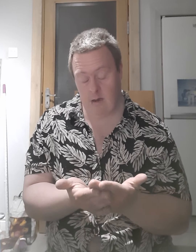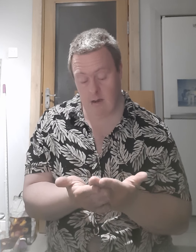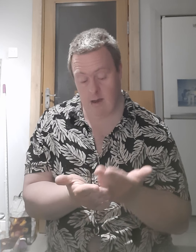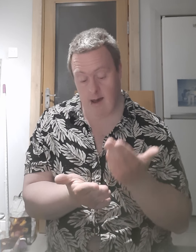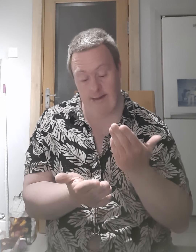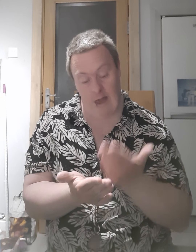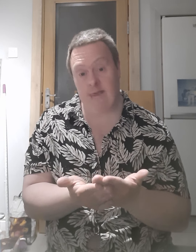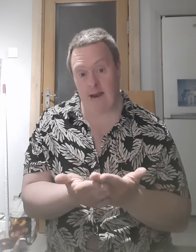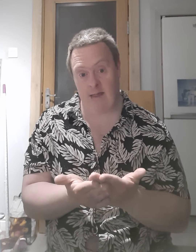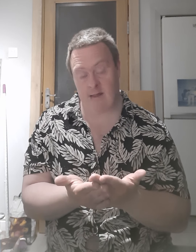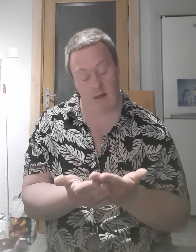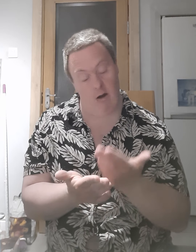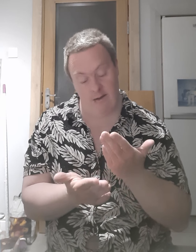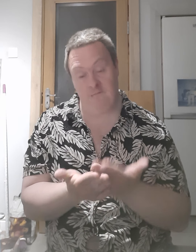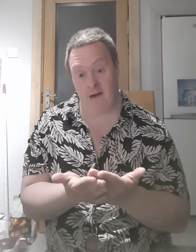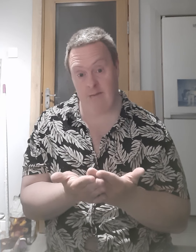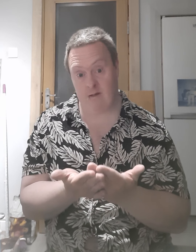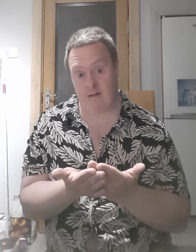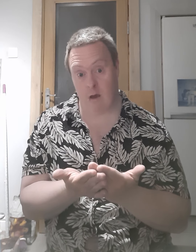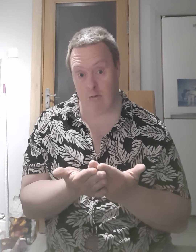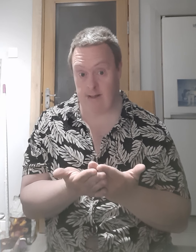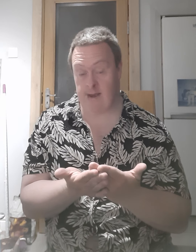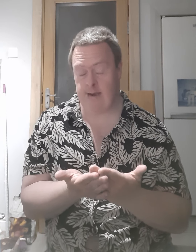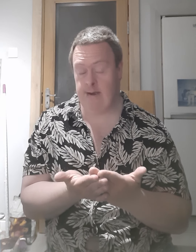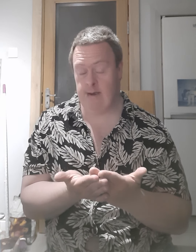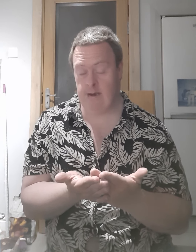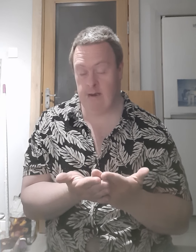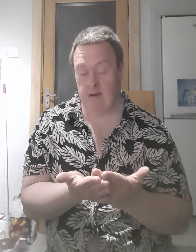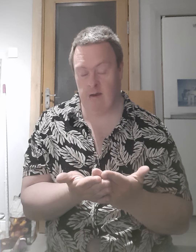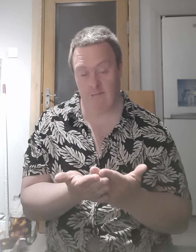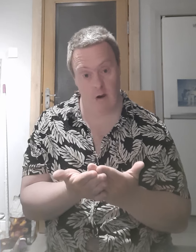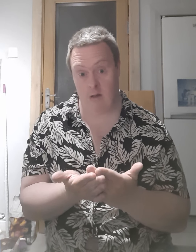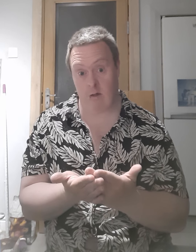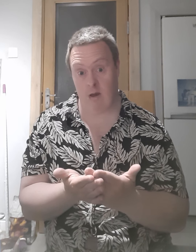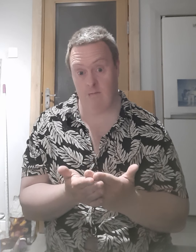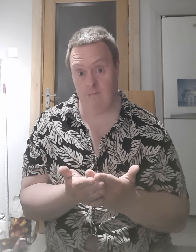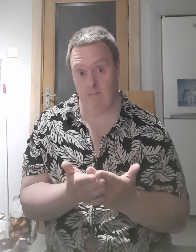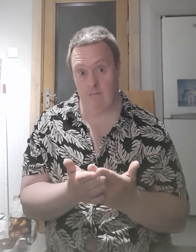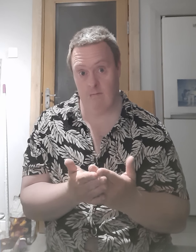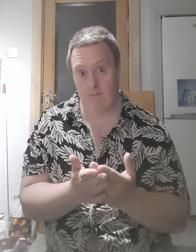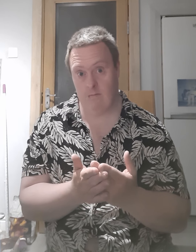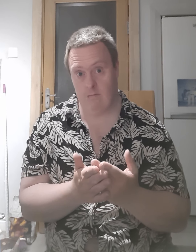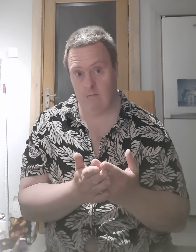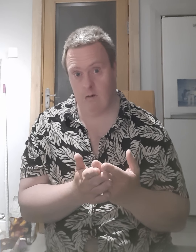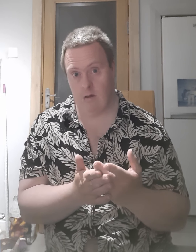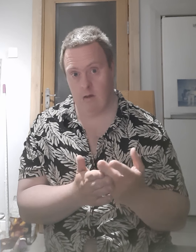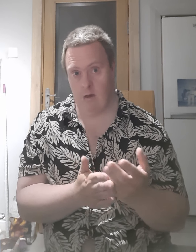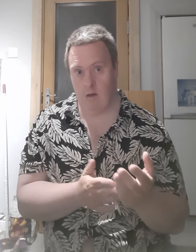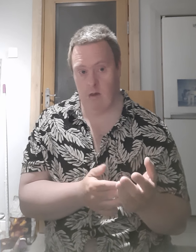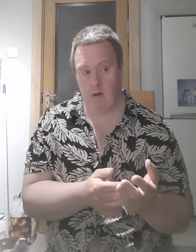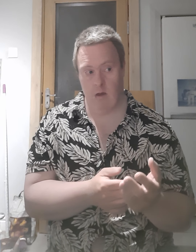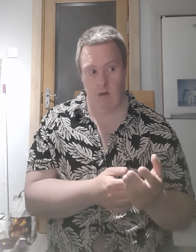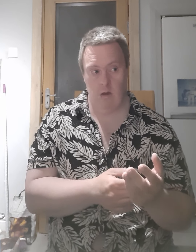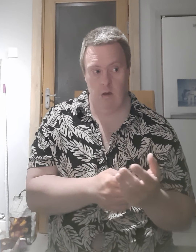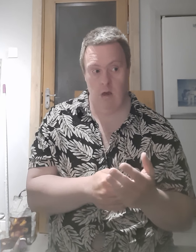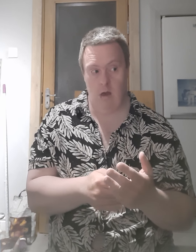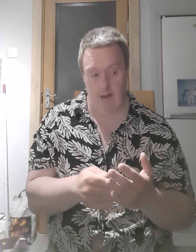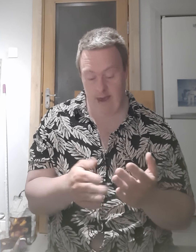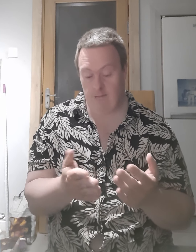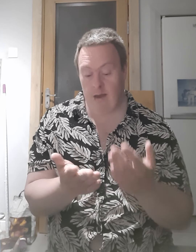I am the legend I am famous already for a long time I am I